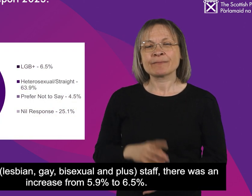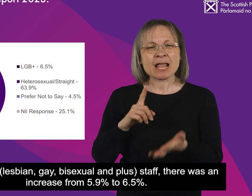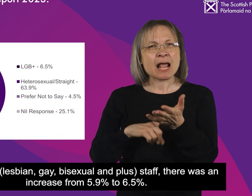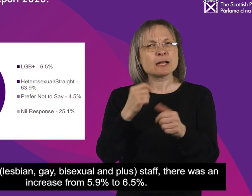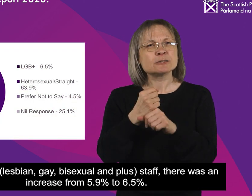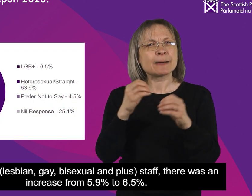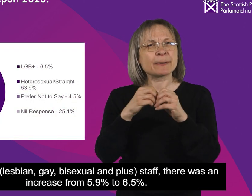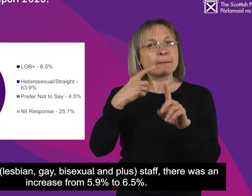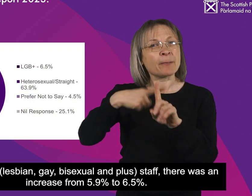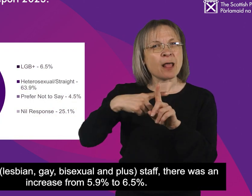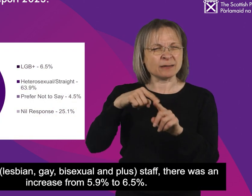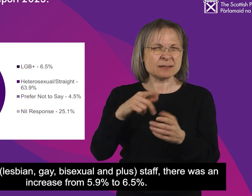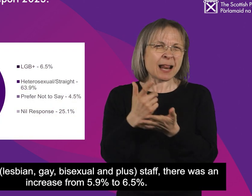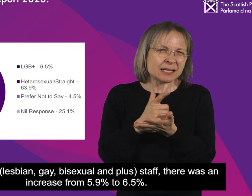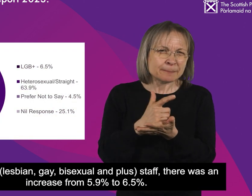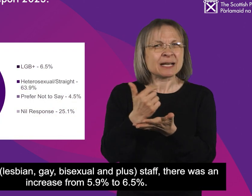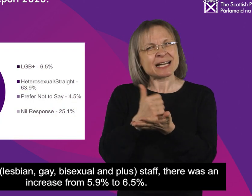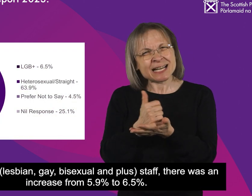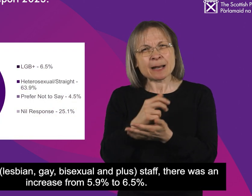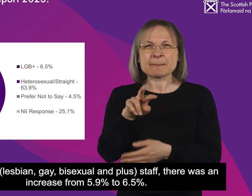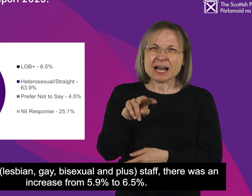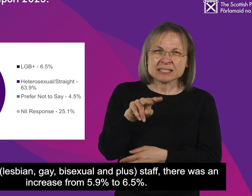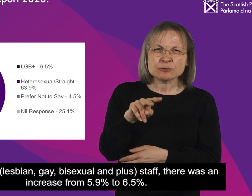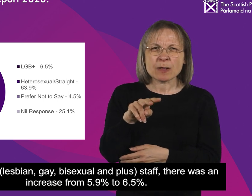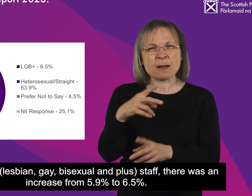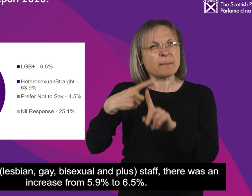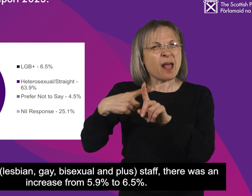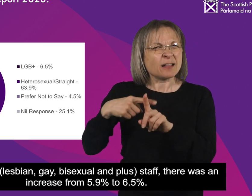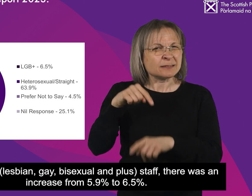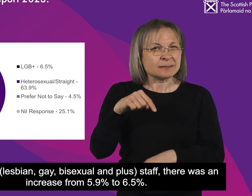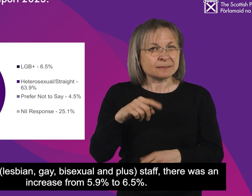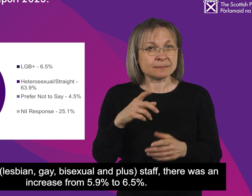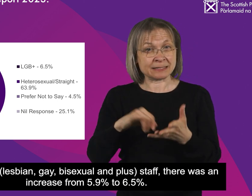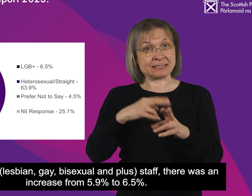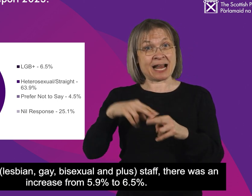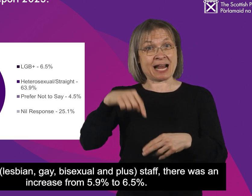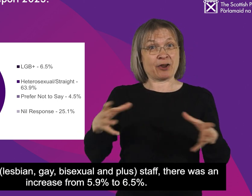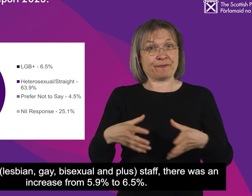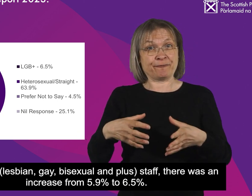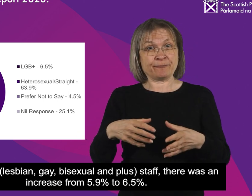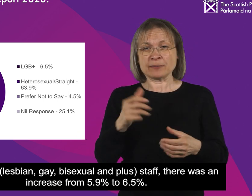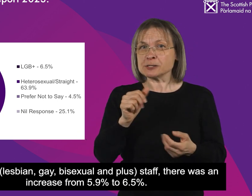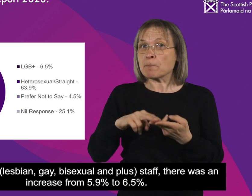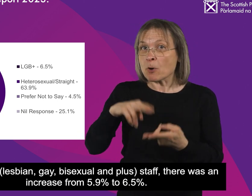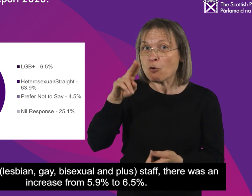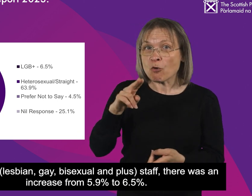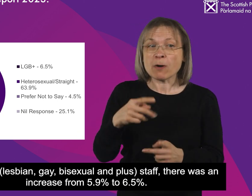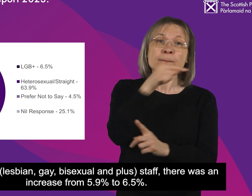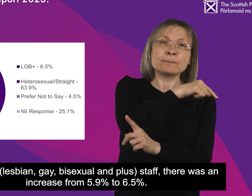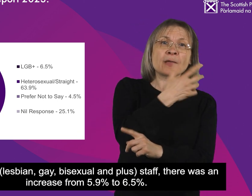For LGB+, lesbian, gay, bisexual and plus staff, there was an increase from 5.9% to